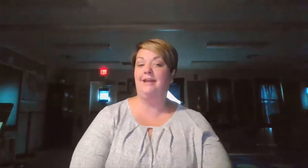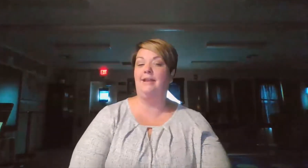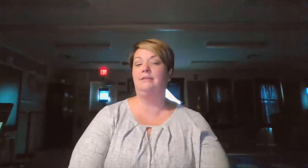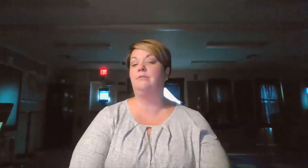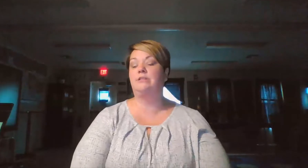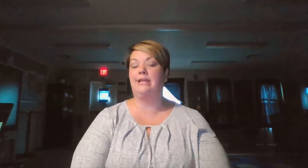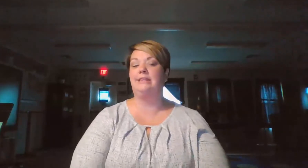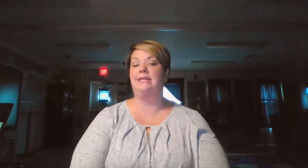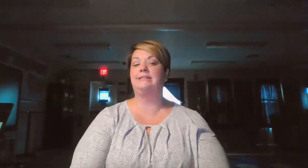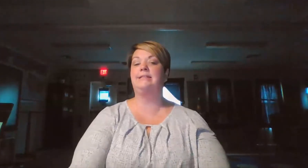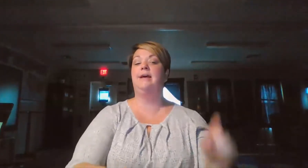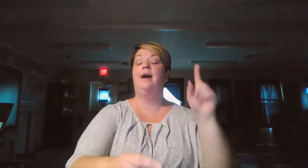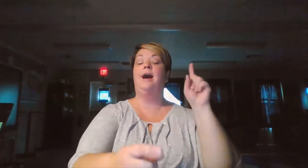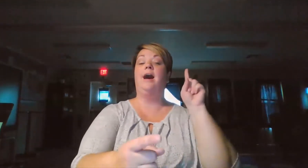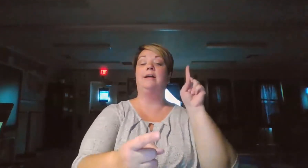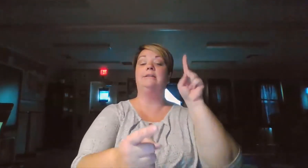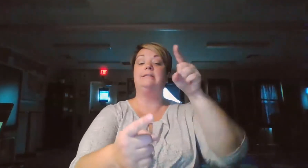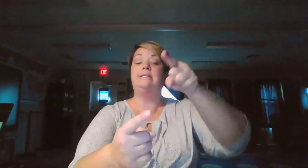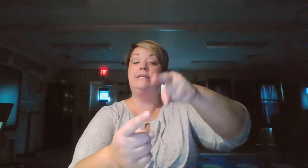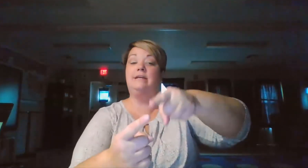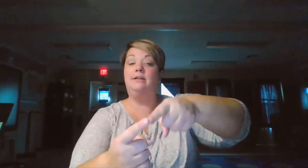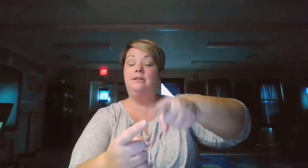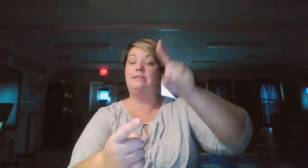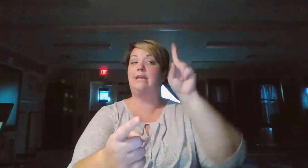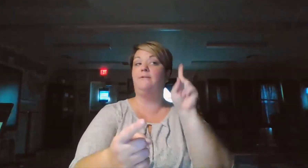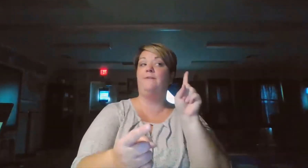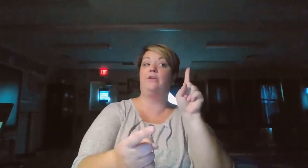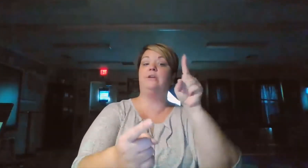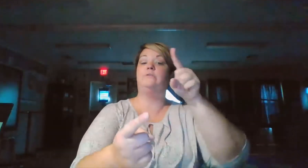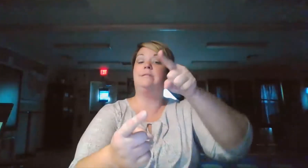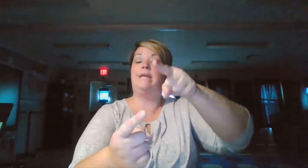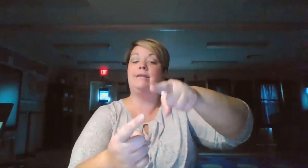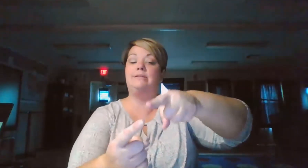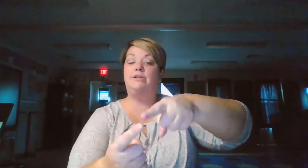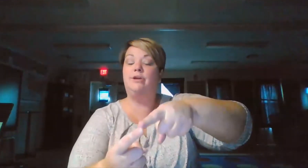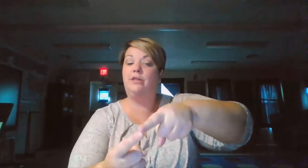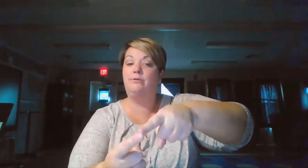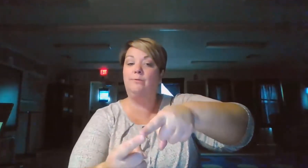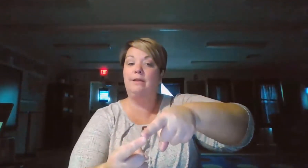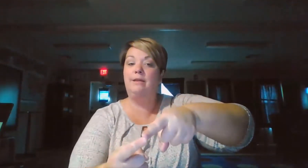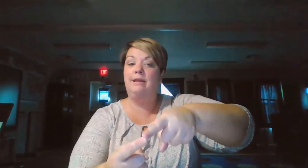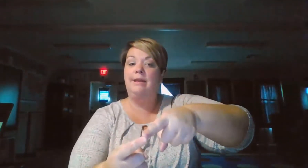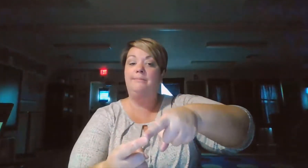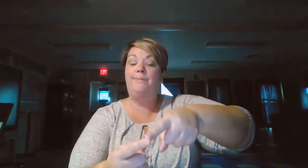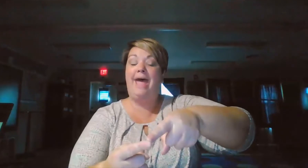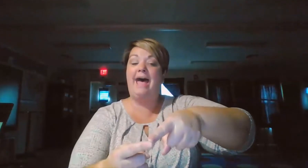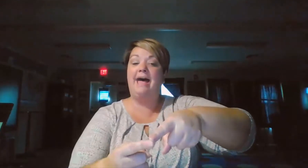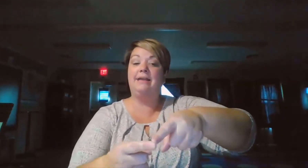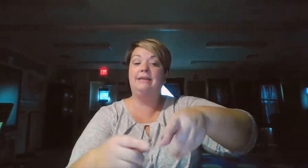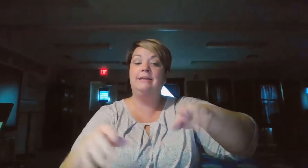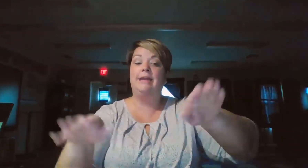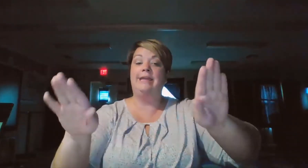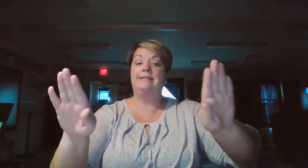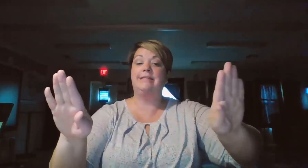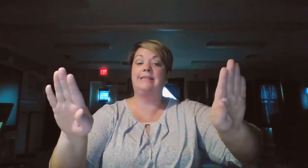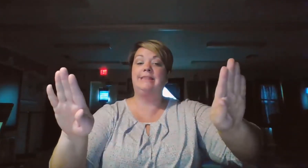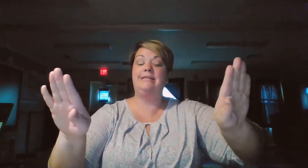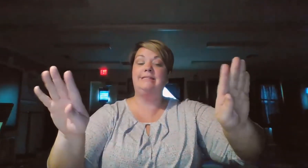And it's like this. Until you take your finger and you take it to your other one. Back. Hands like this.